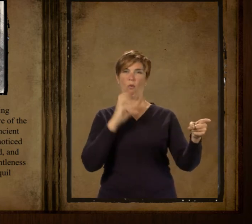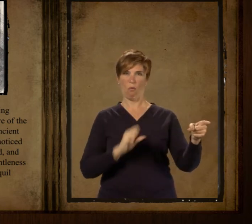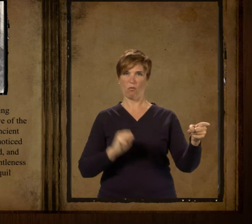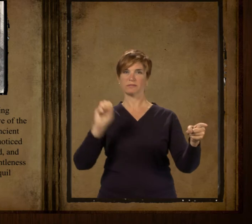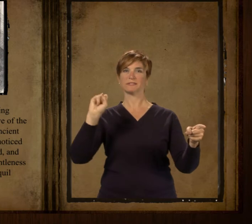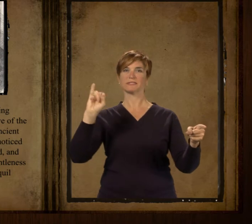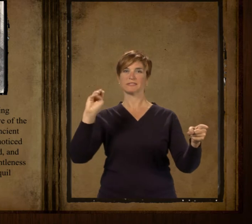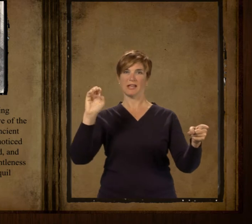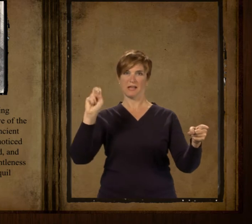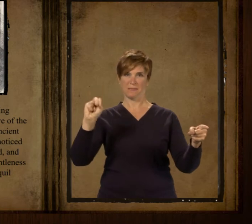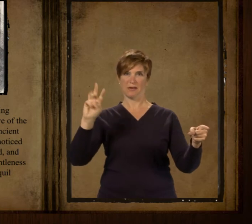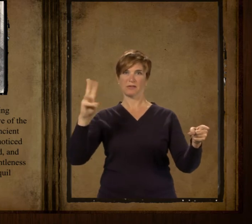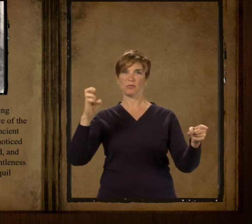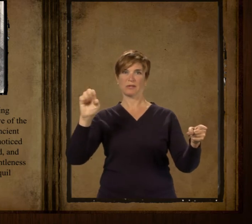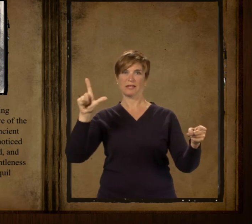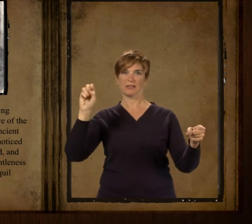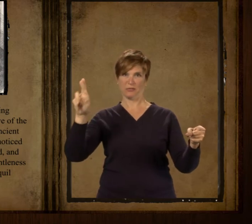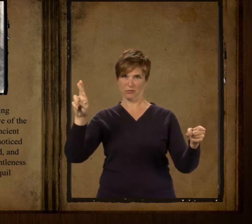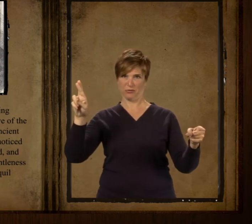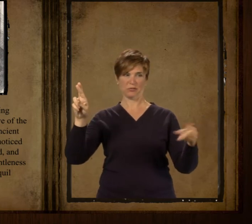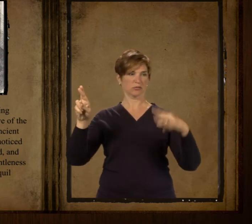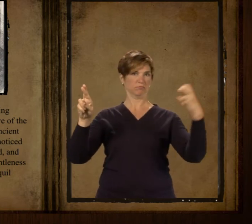upon his tranquil countenance.